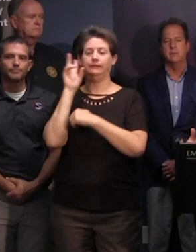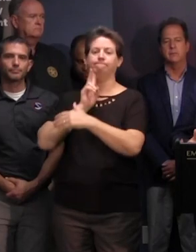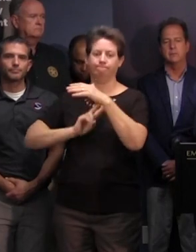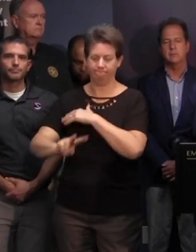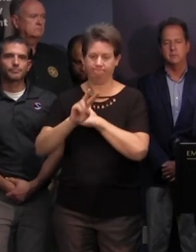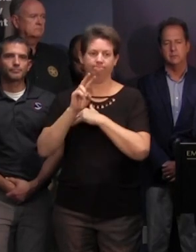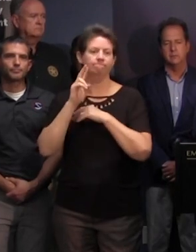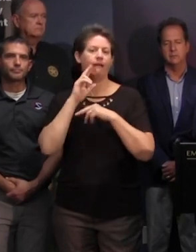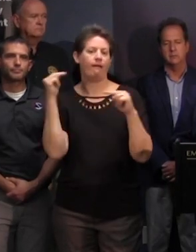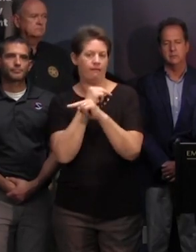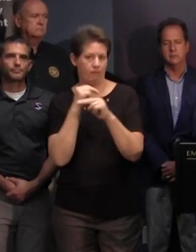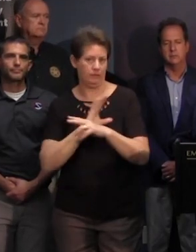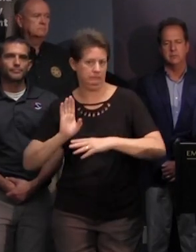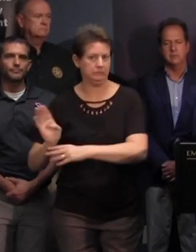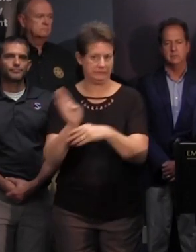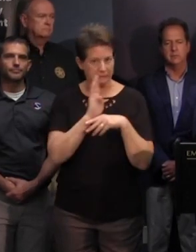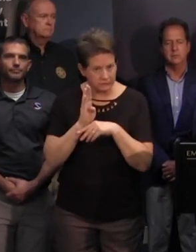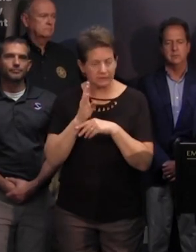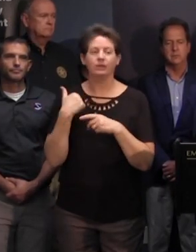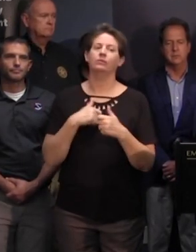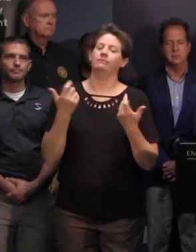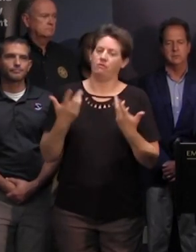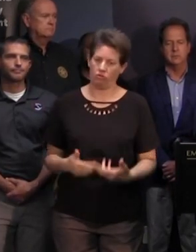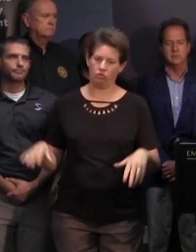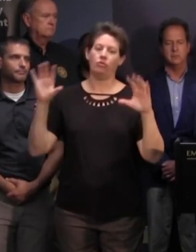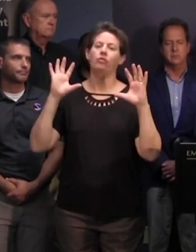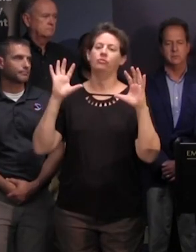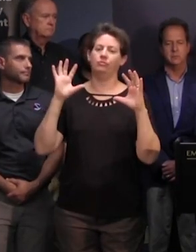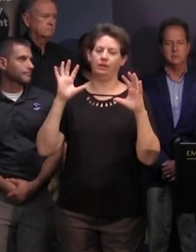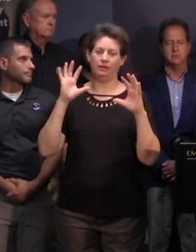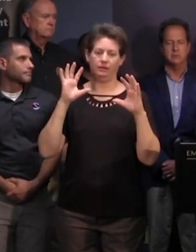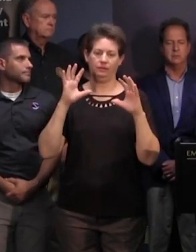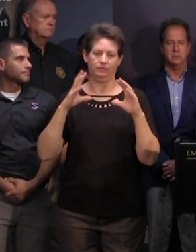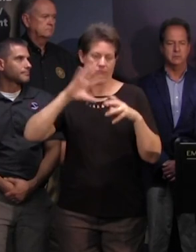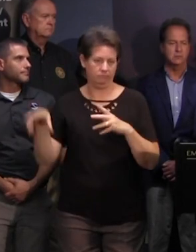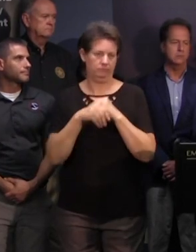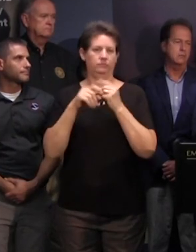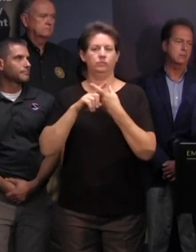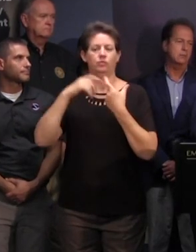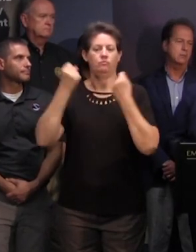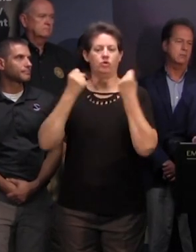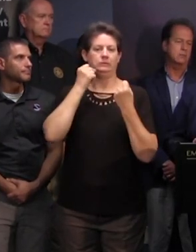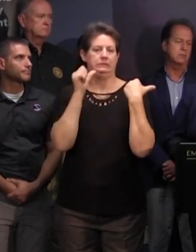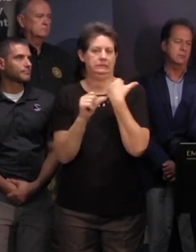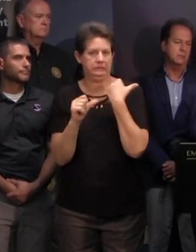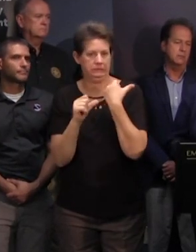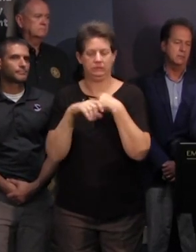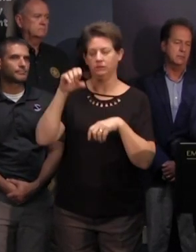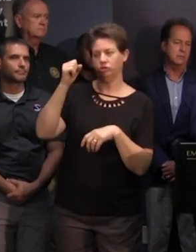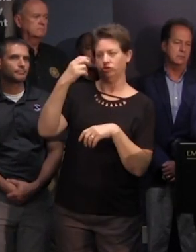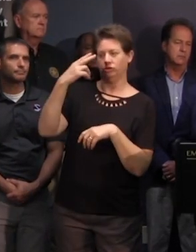increased traffic on our highways we have already extended our motorist assistance programs our ship